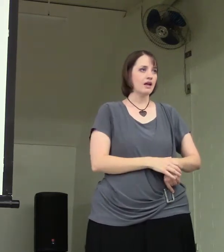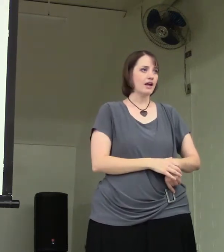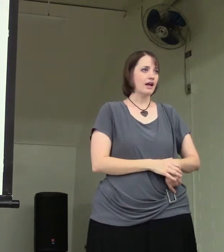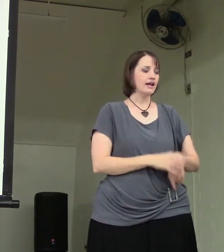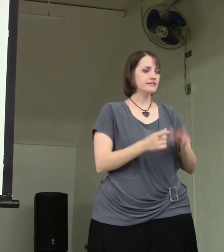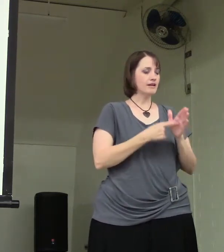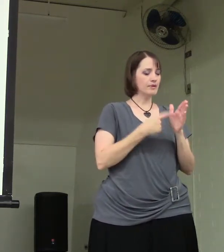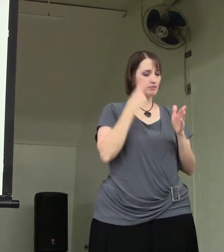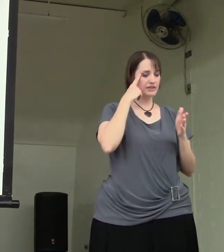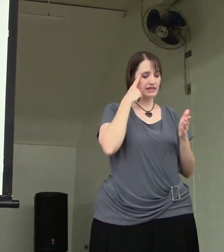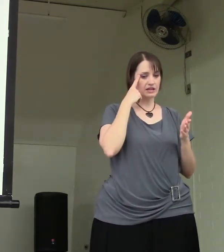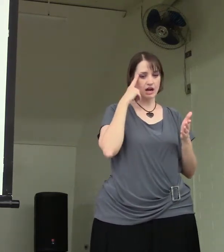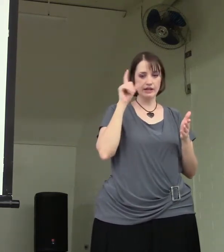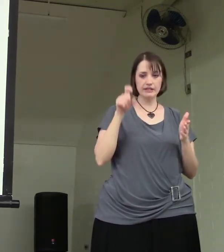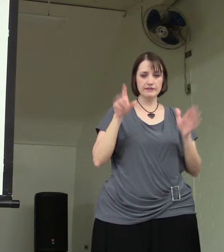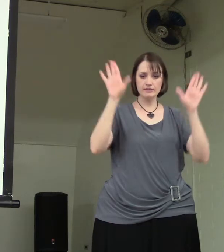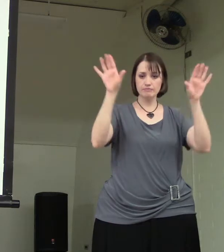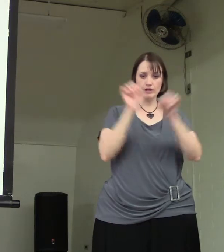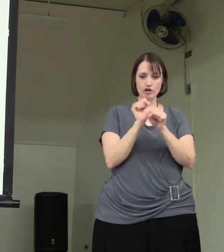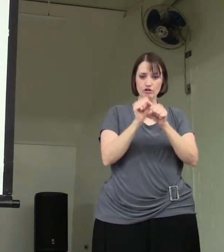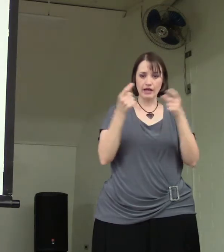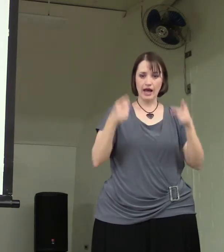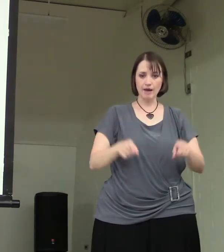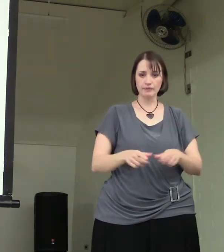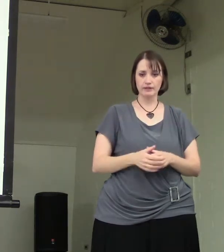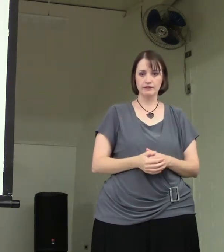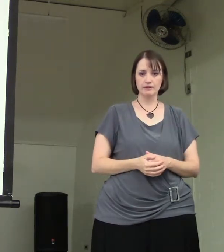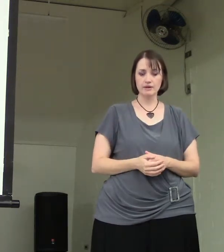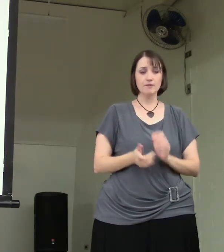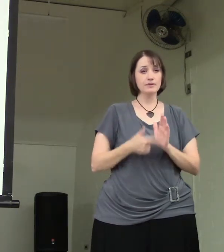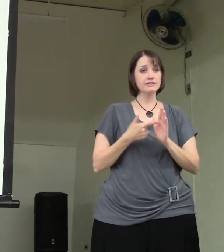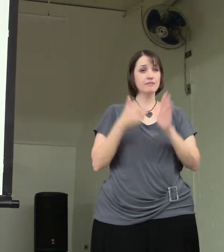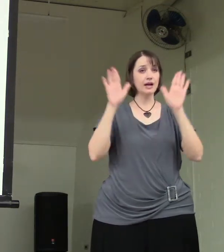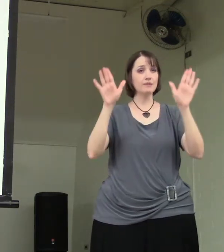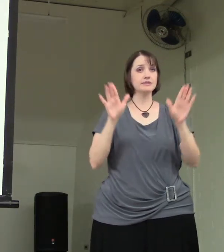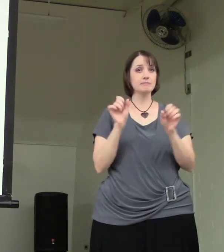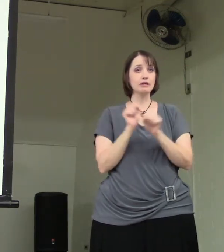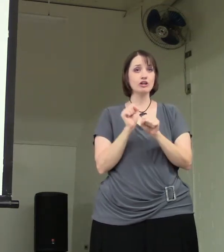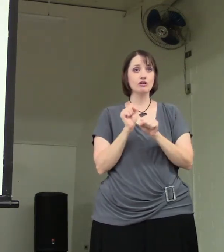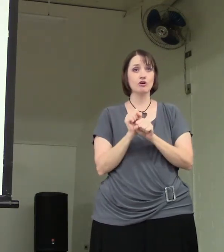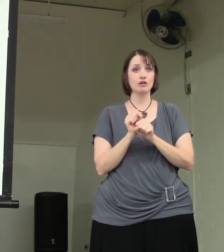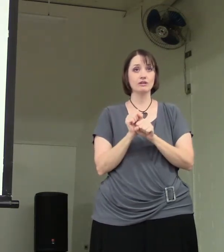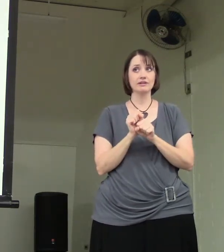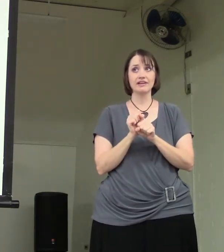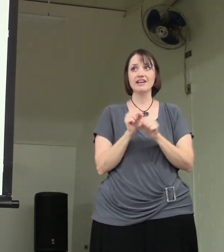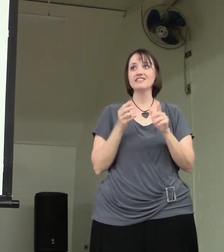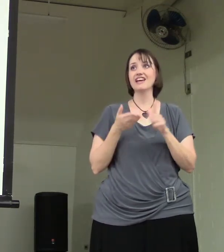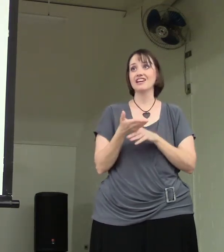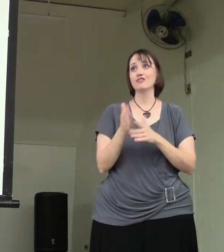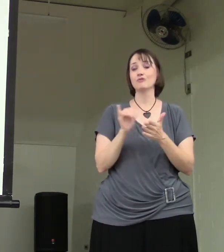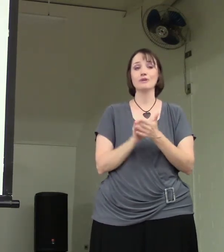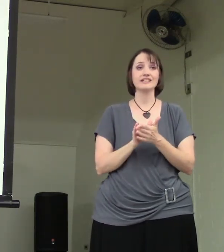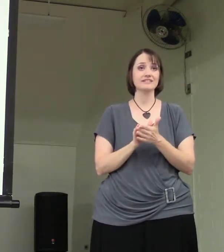And sometimes we think, I need this miracle to happen. But sometimes the miracle is getting through it